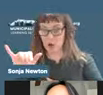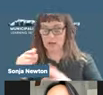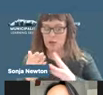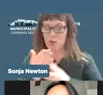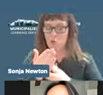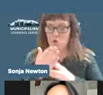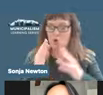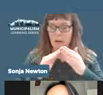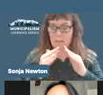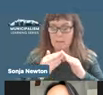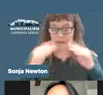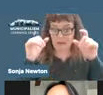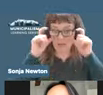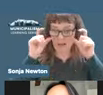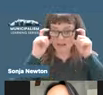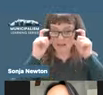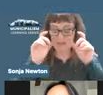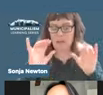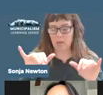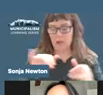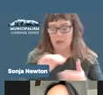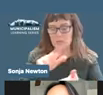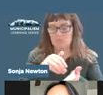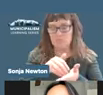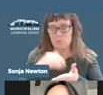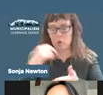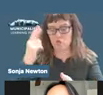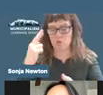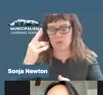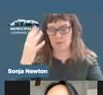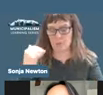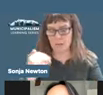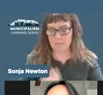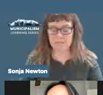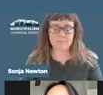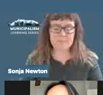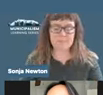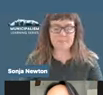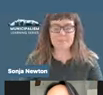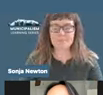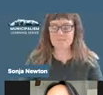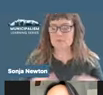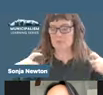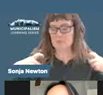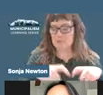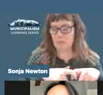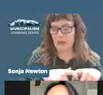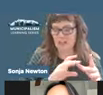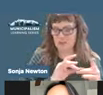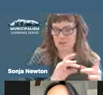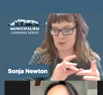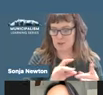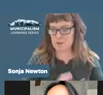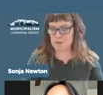recent years. Y re-imaginar el sindicalismo por un